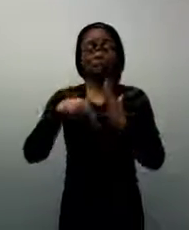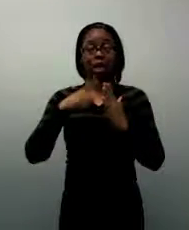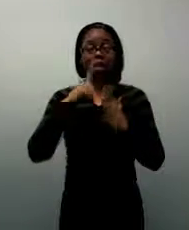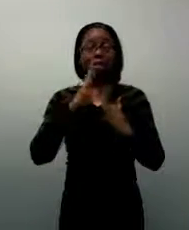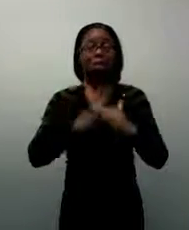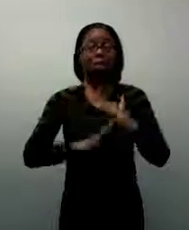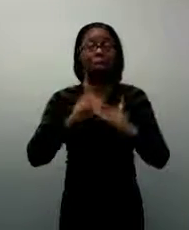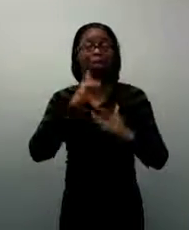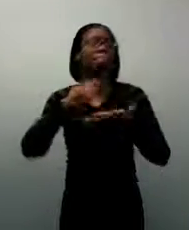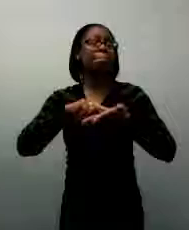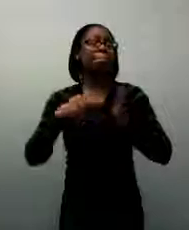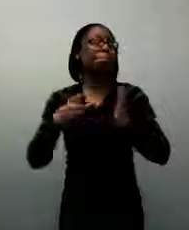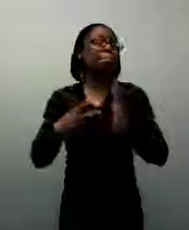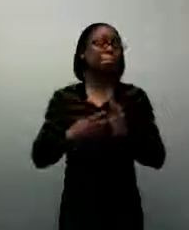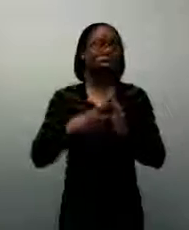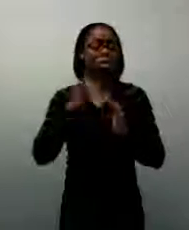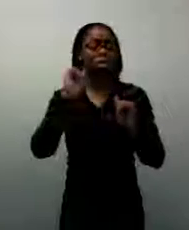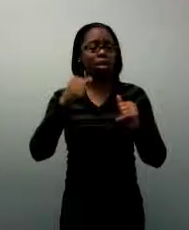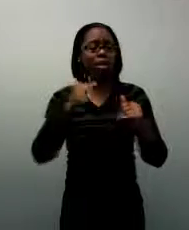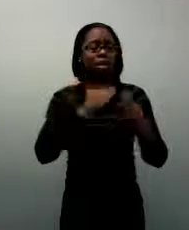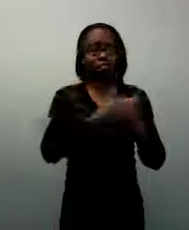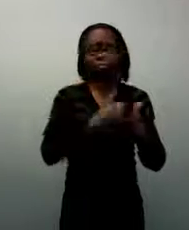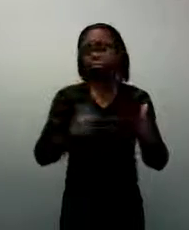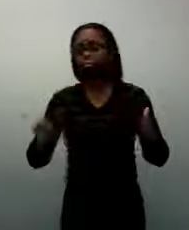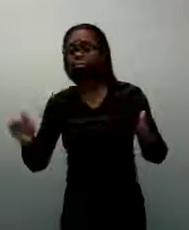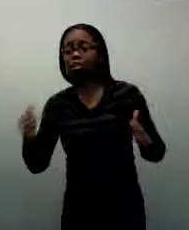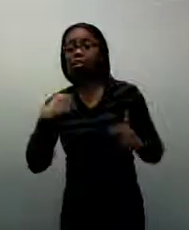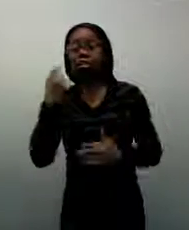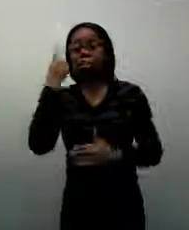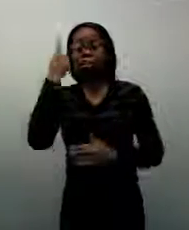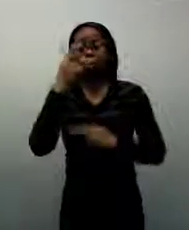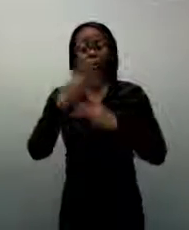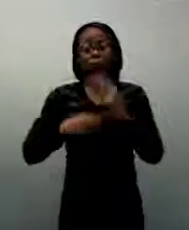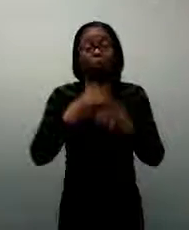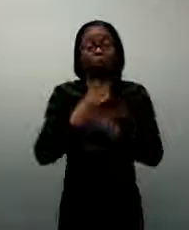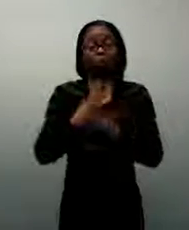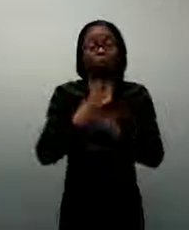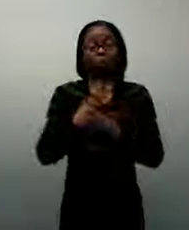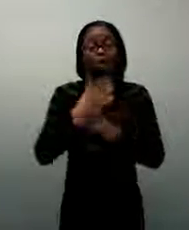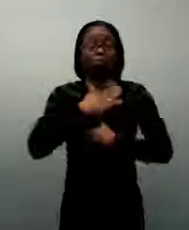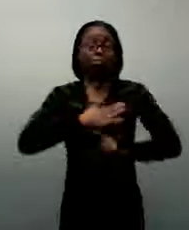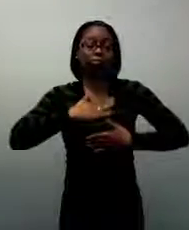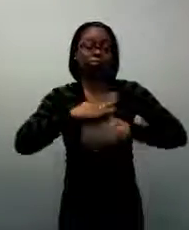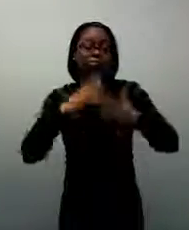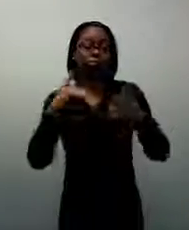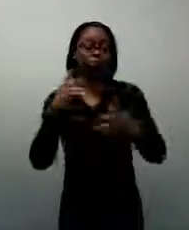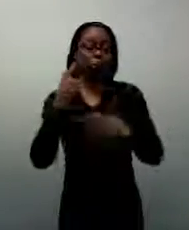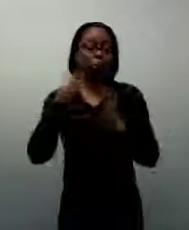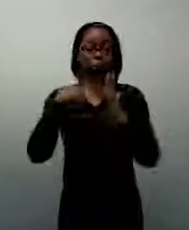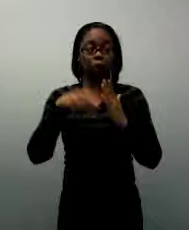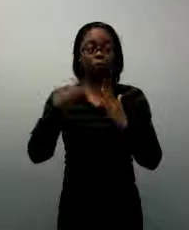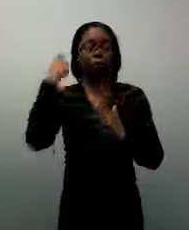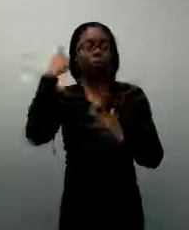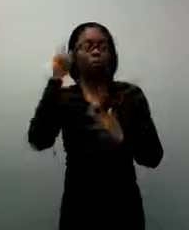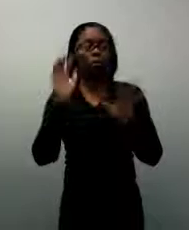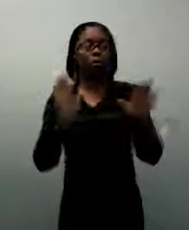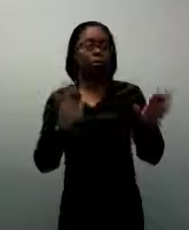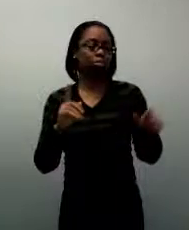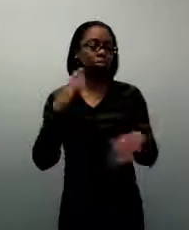to get by and understand the world around us, to be able to enjoy reading and use it as a leisure activity. As we have little